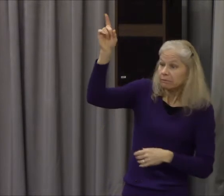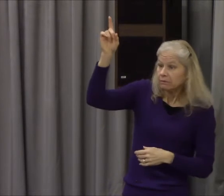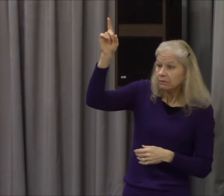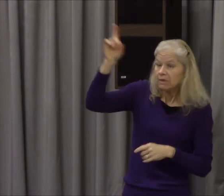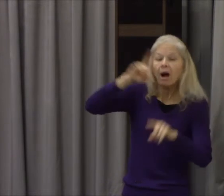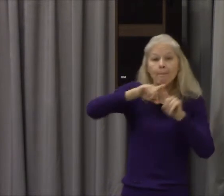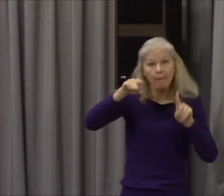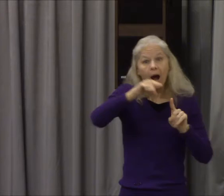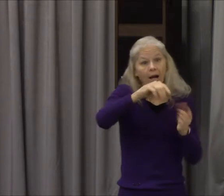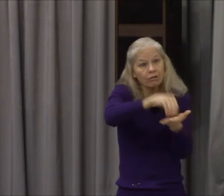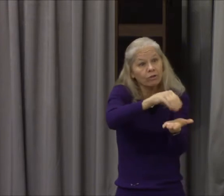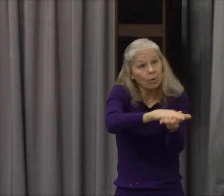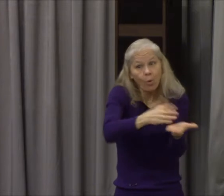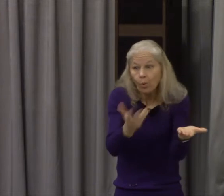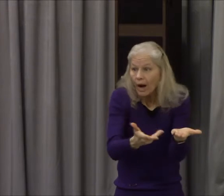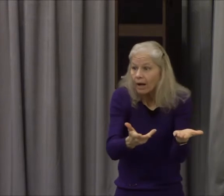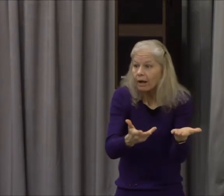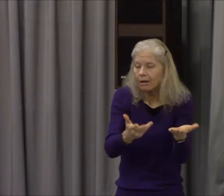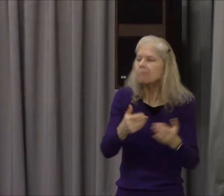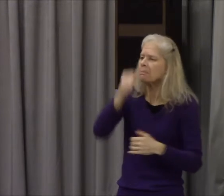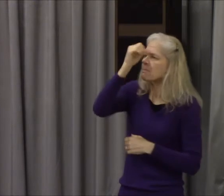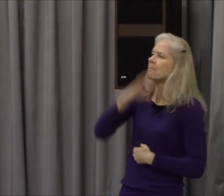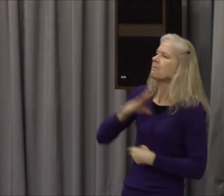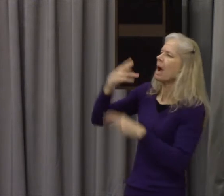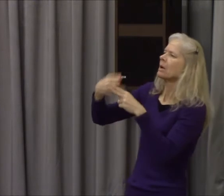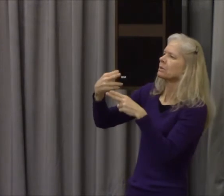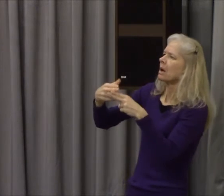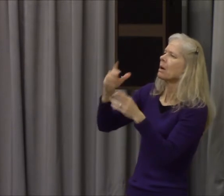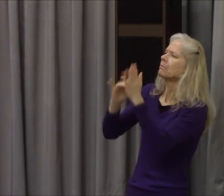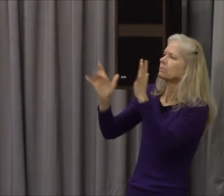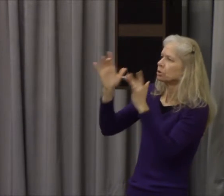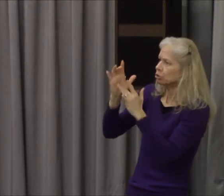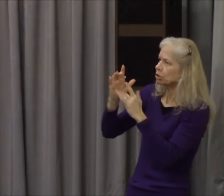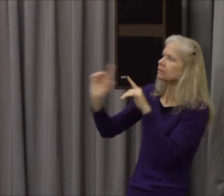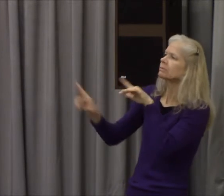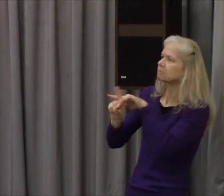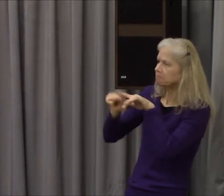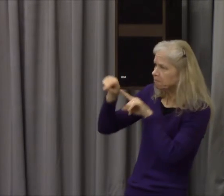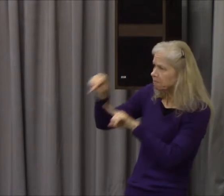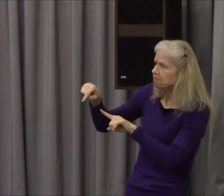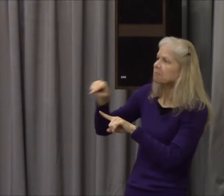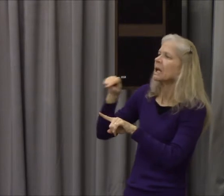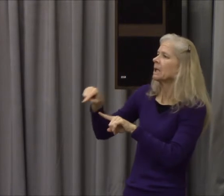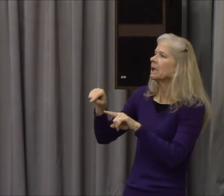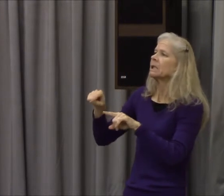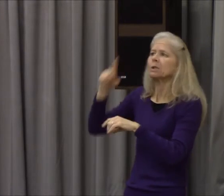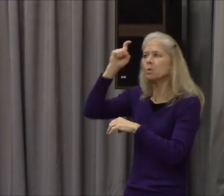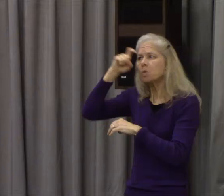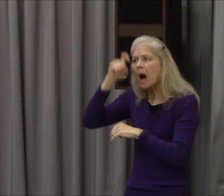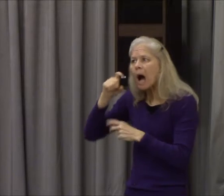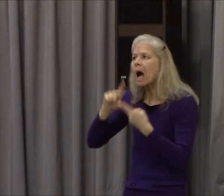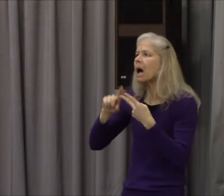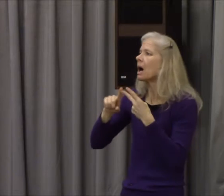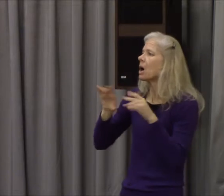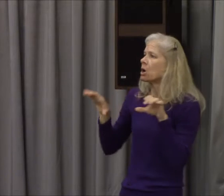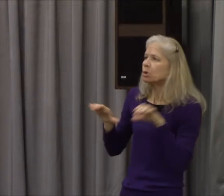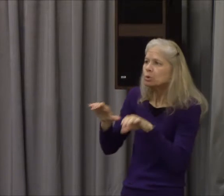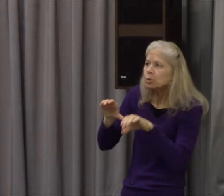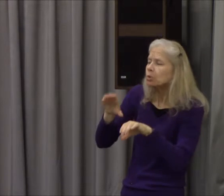wise man they did many wonderful works and both Jews and Gentiles followed after him this is a historian